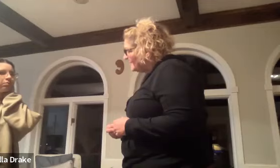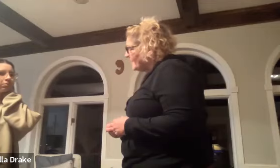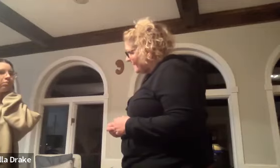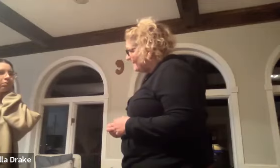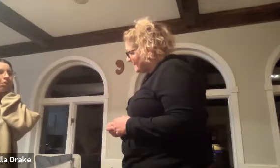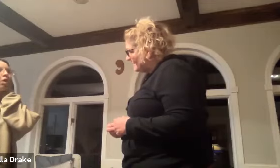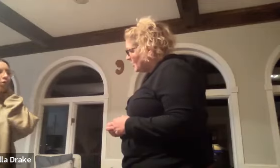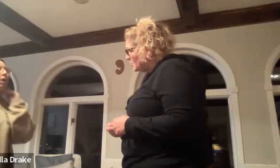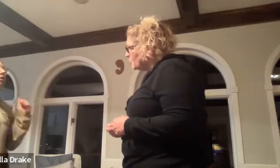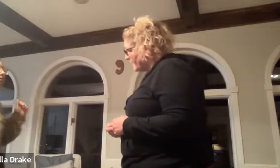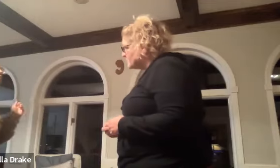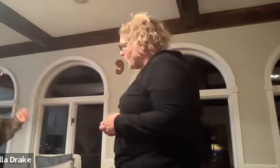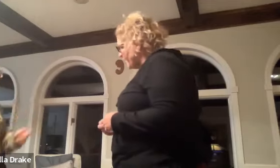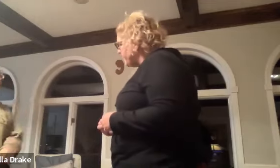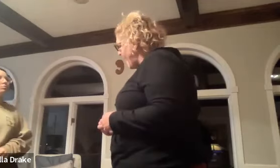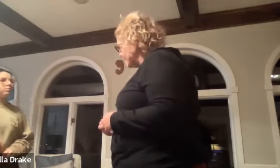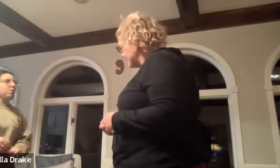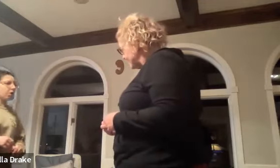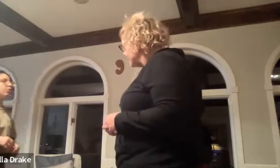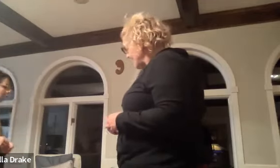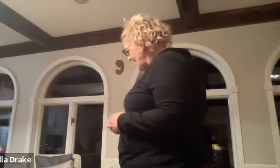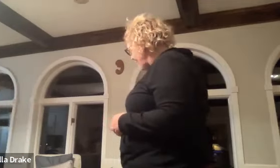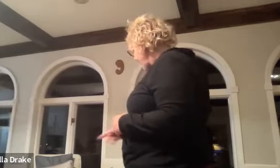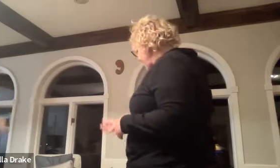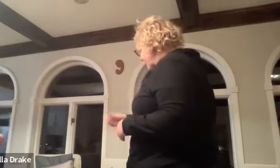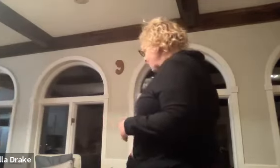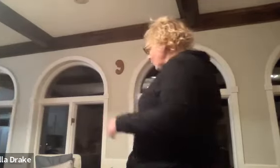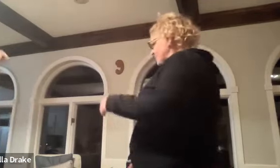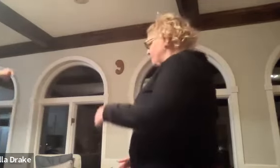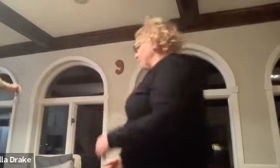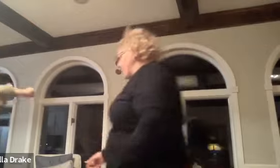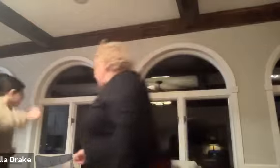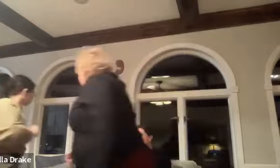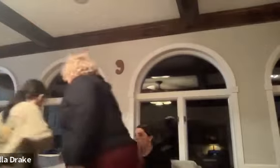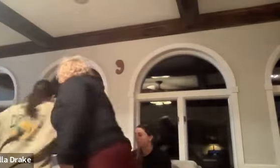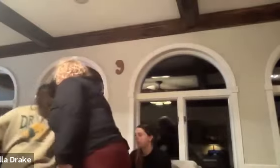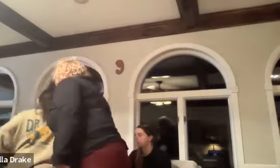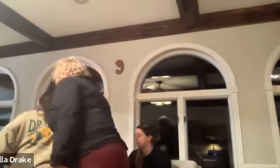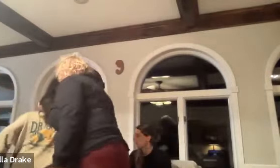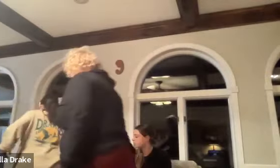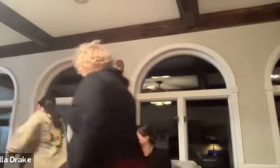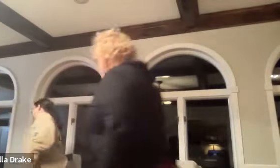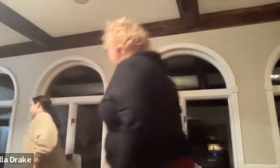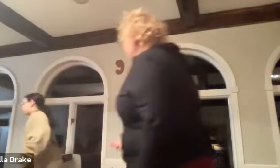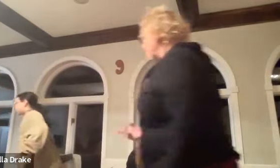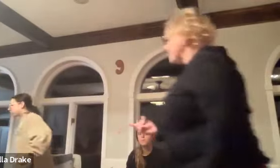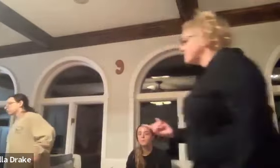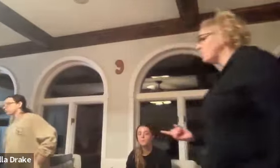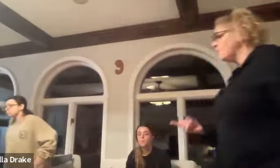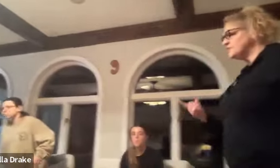yeah okay you want to start with that okay okay so when